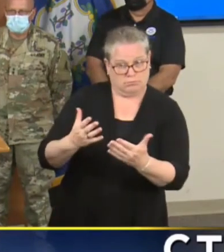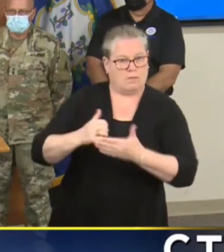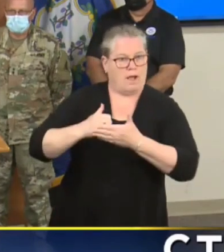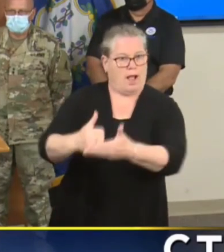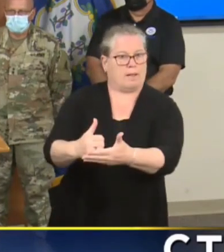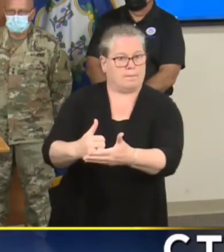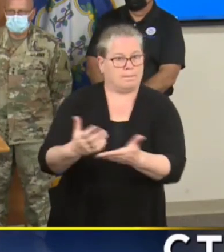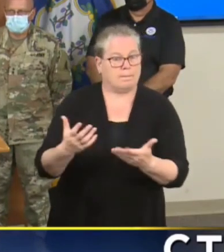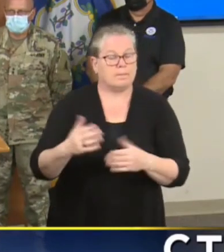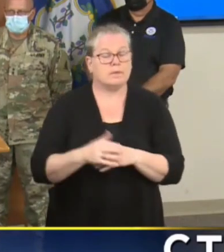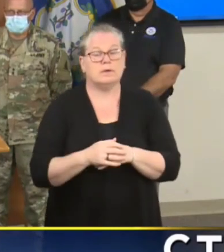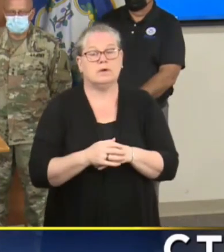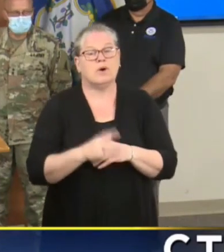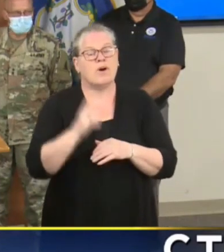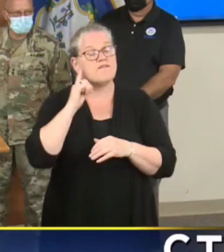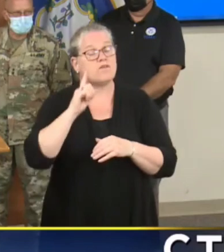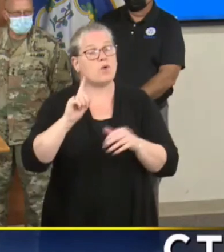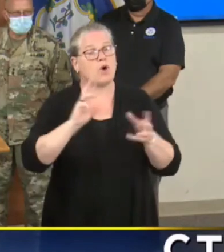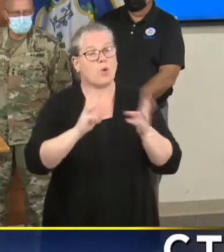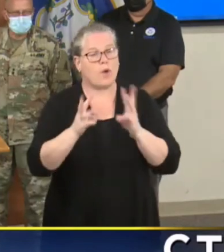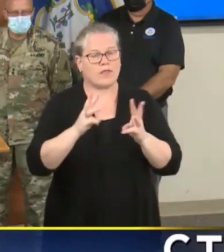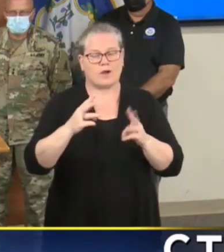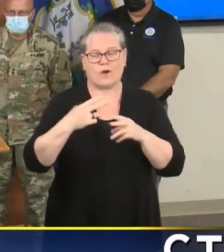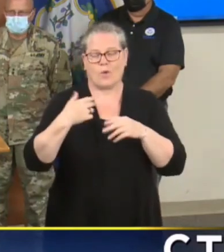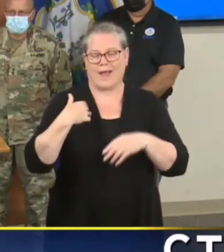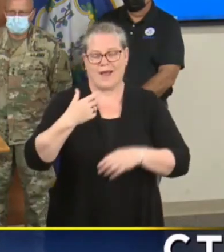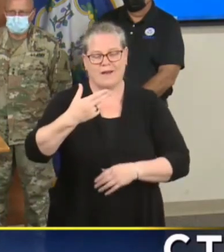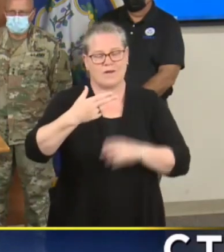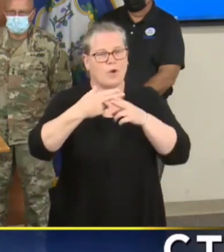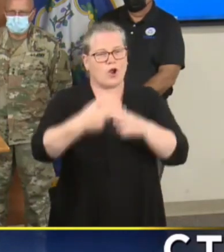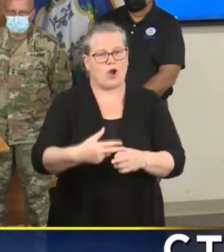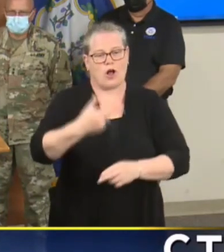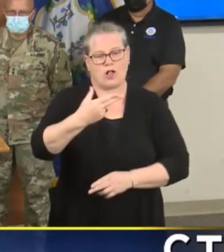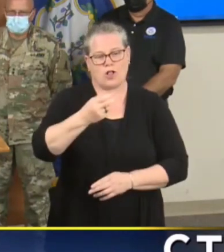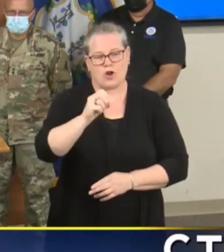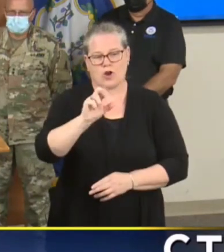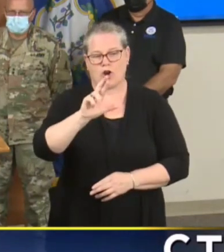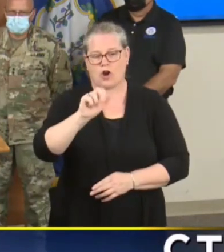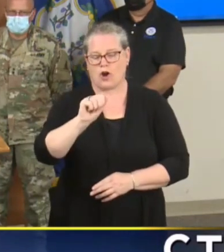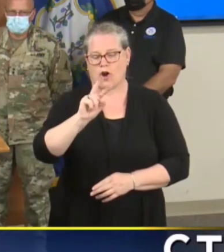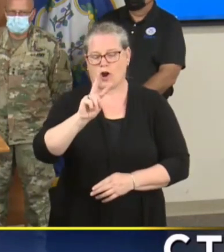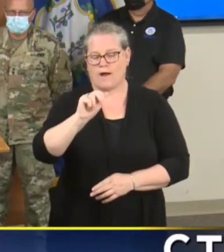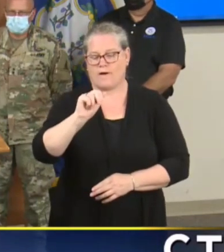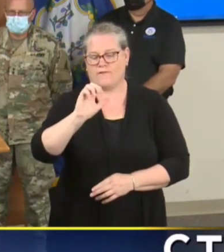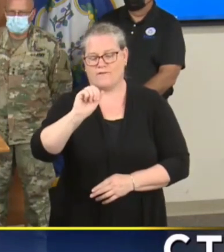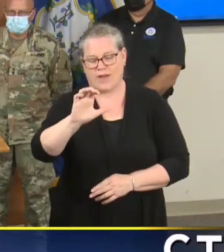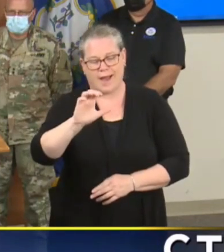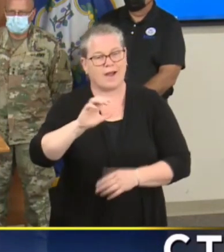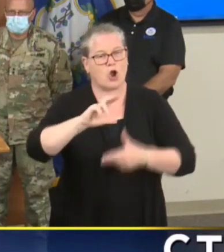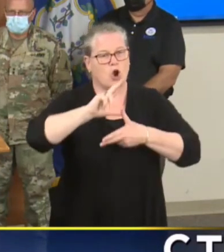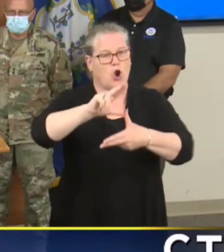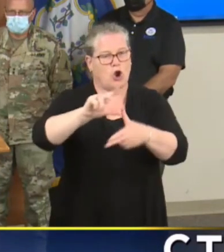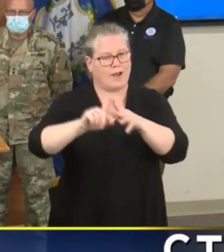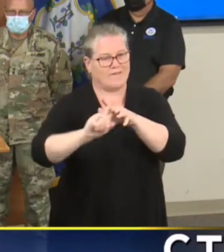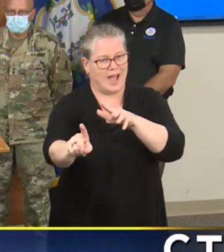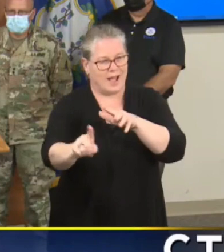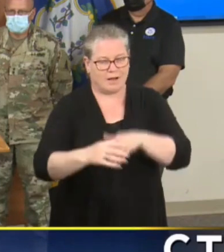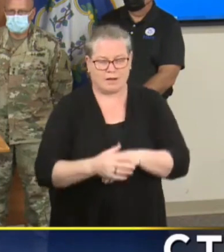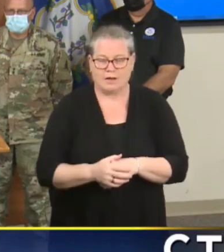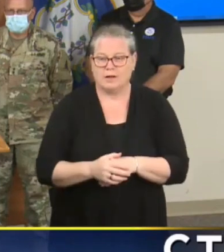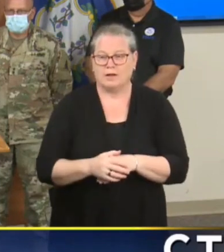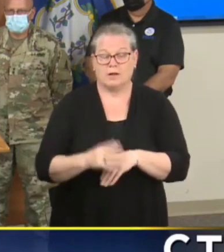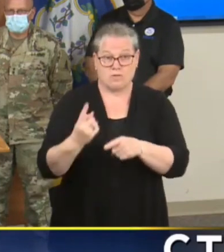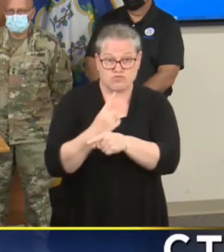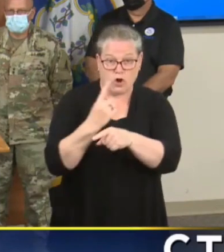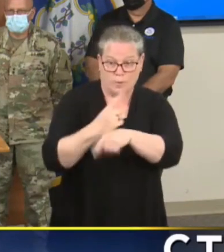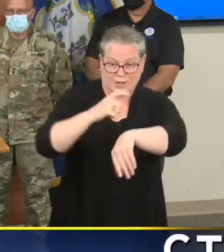what's called a hurravac which is it shows you when the appropriate times are the time span to start evacuations when you need